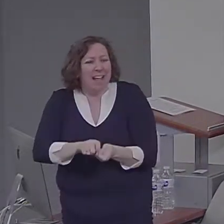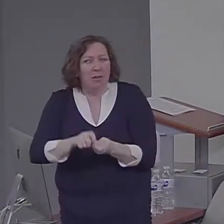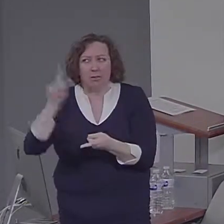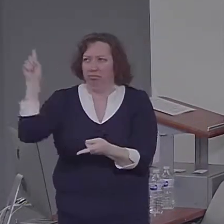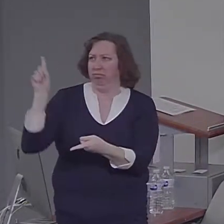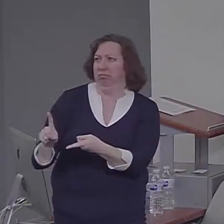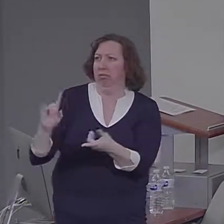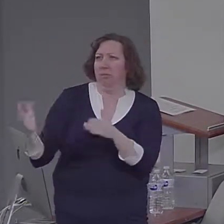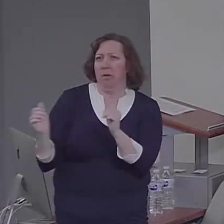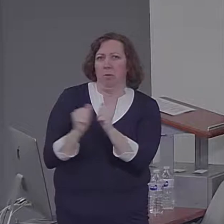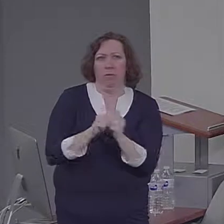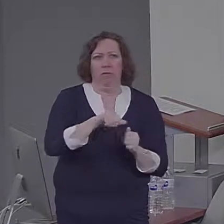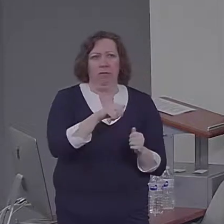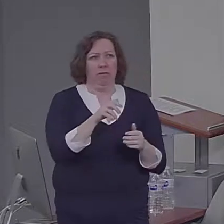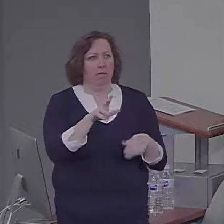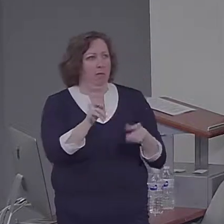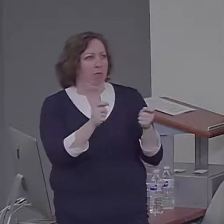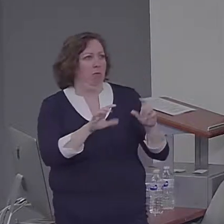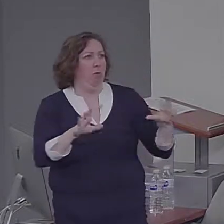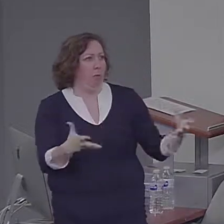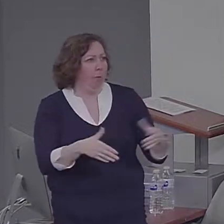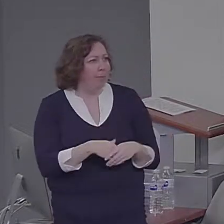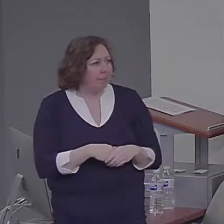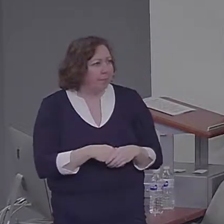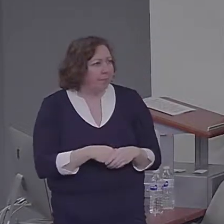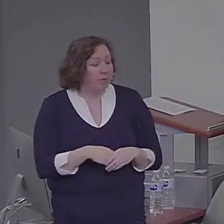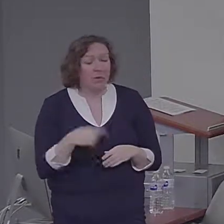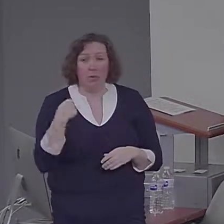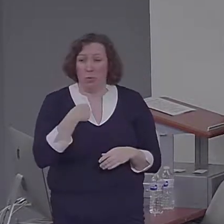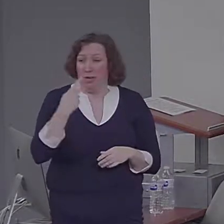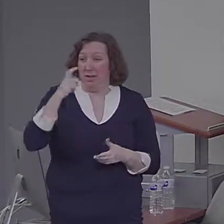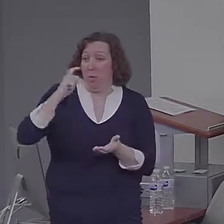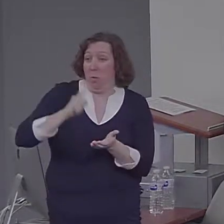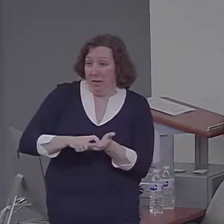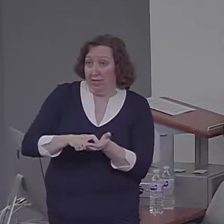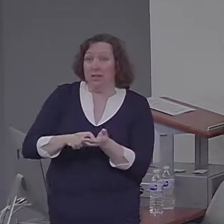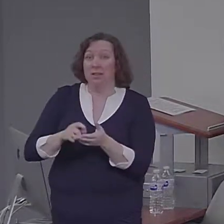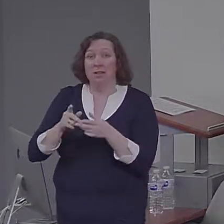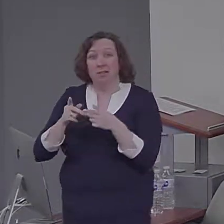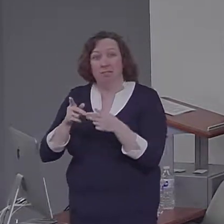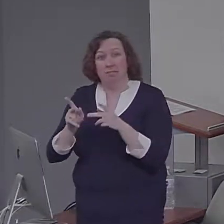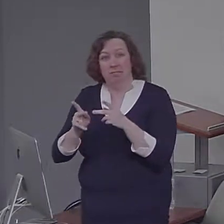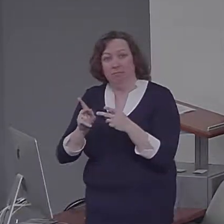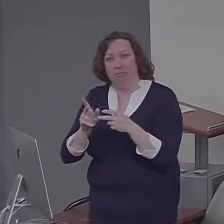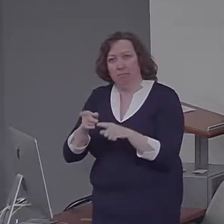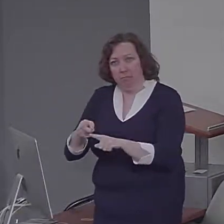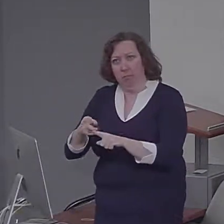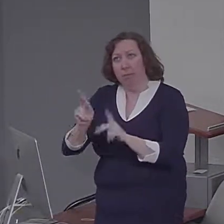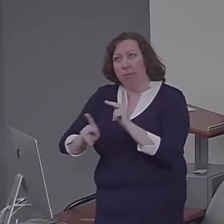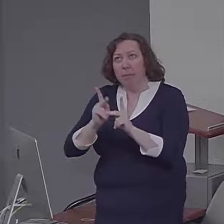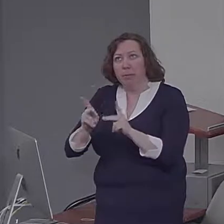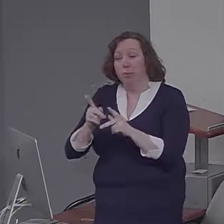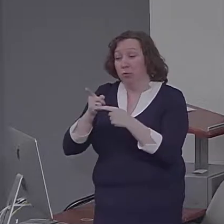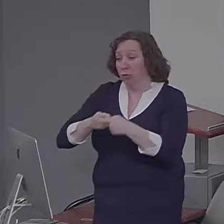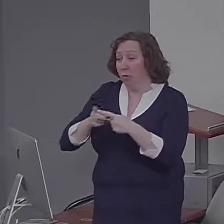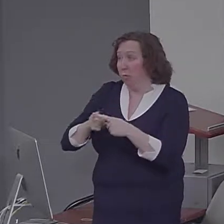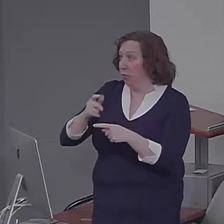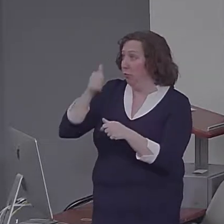what are the actions. You see less detail and specificity, both when they remember the past and imagine the future.